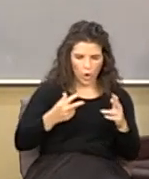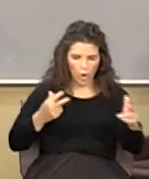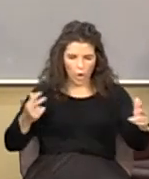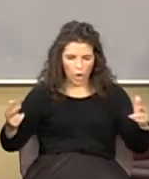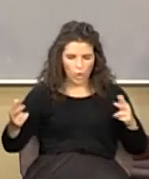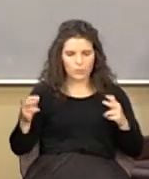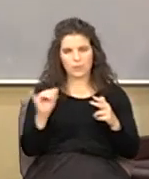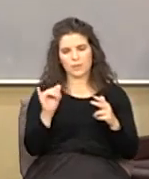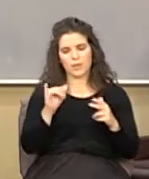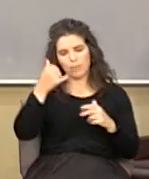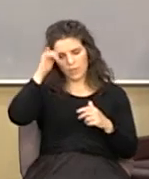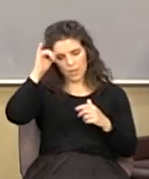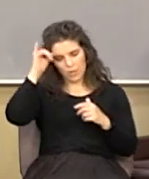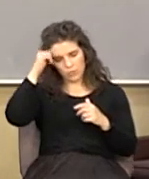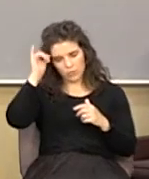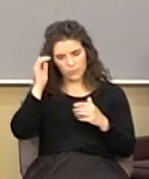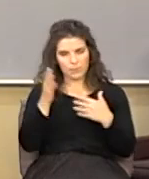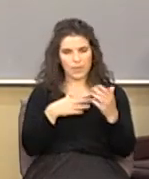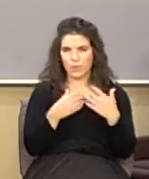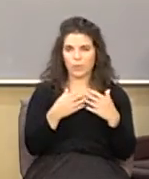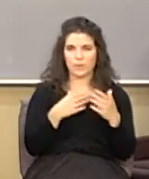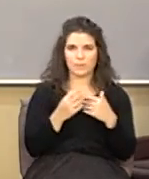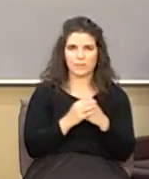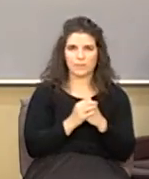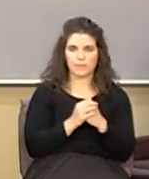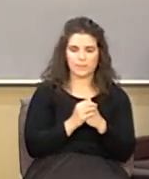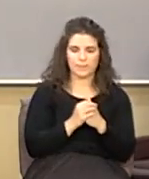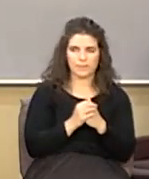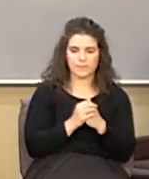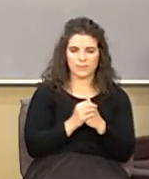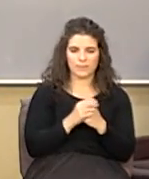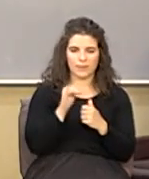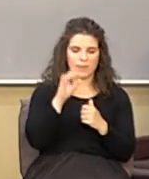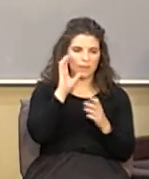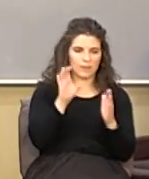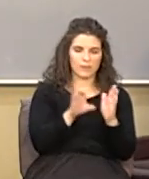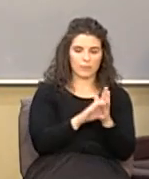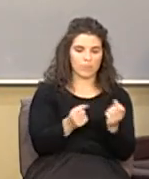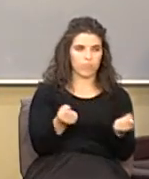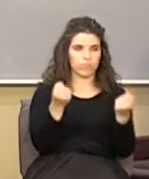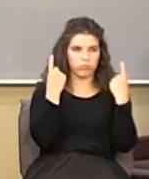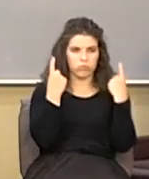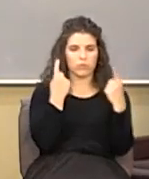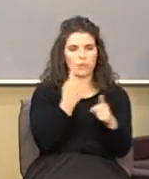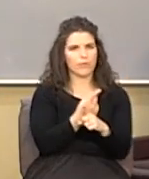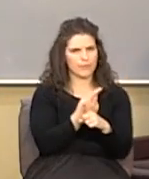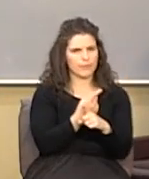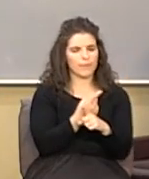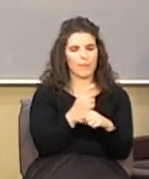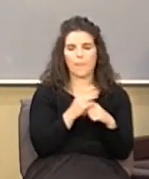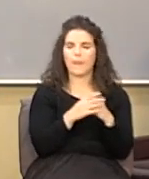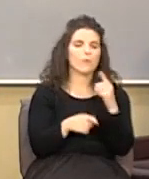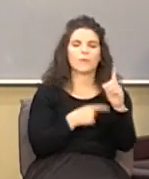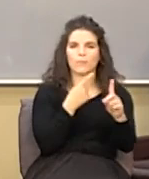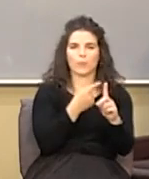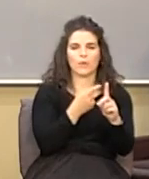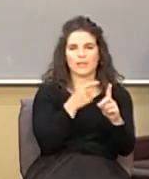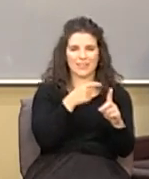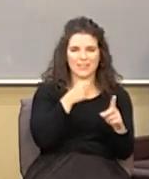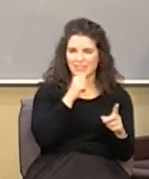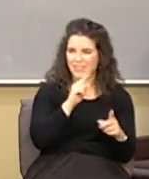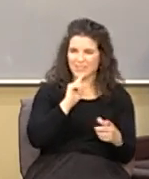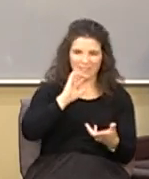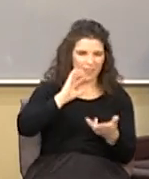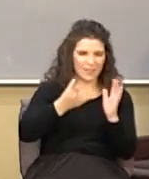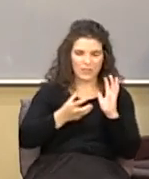there same thing anyway that illustration went like that didn't it the point is this is nonsense